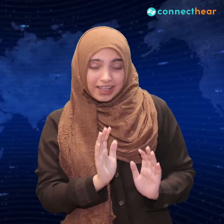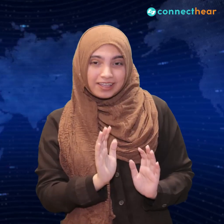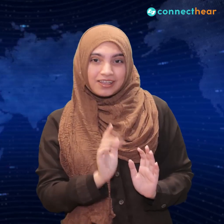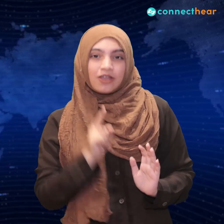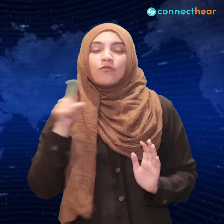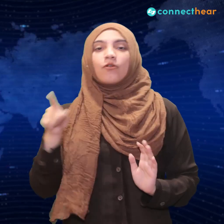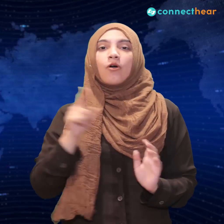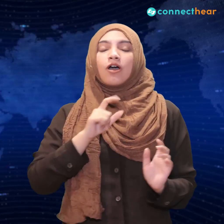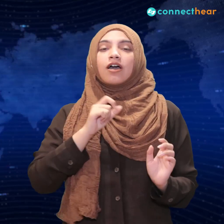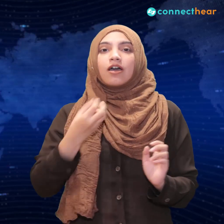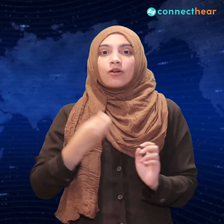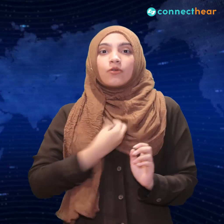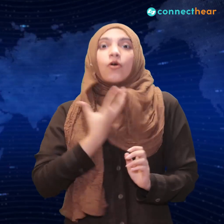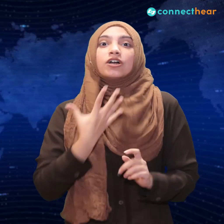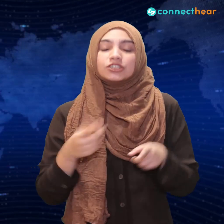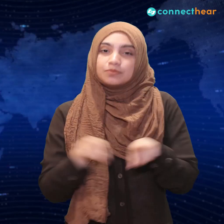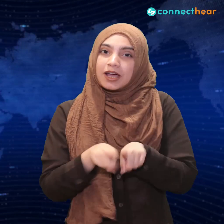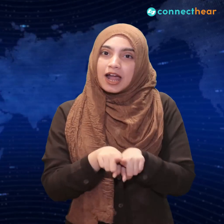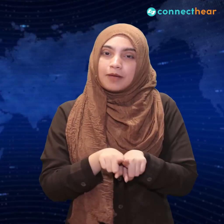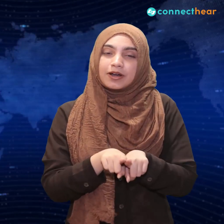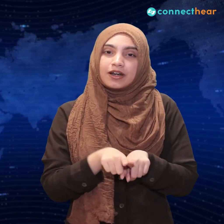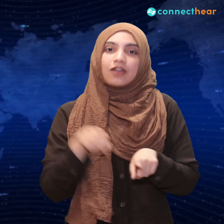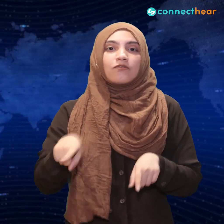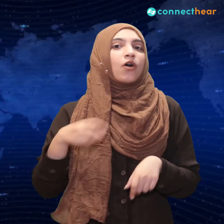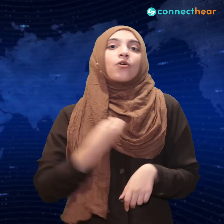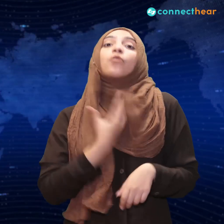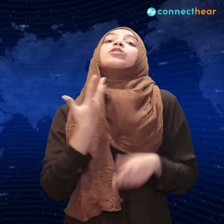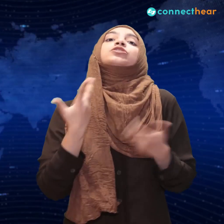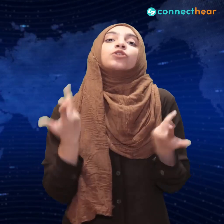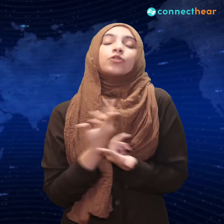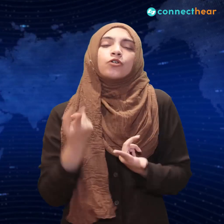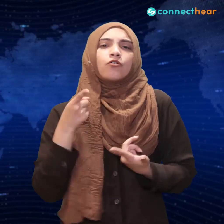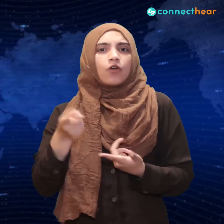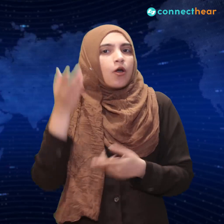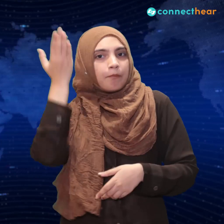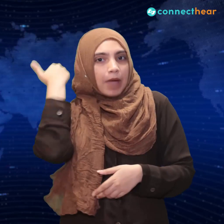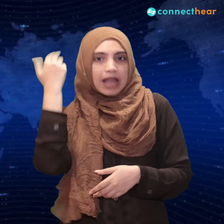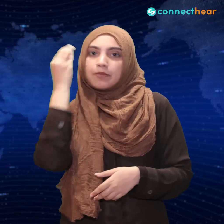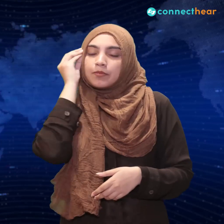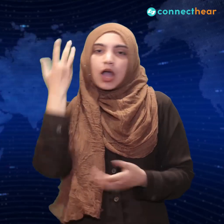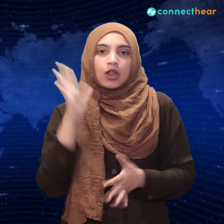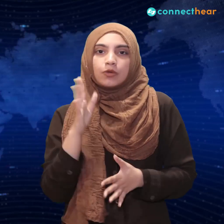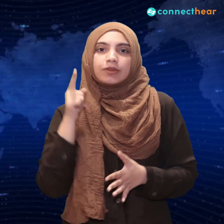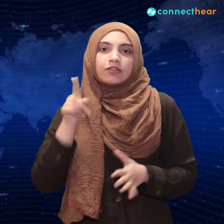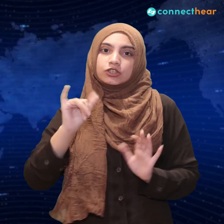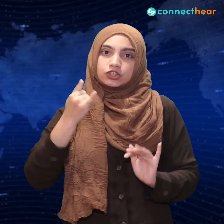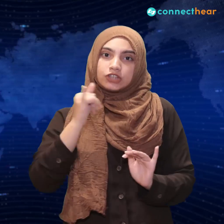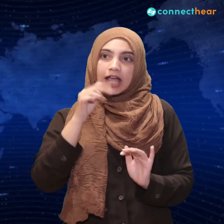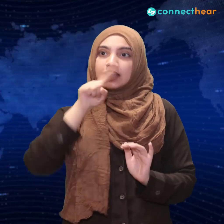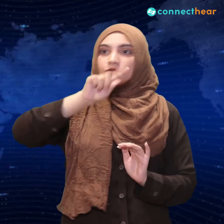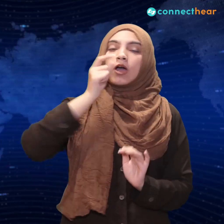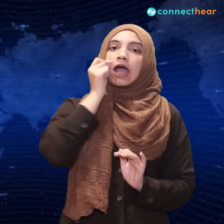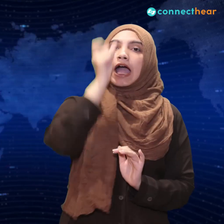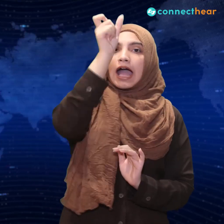Now, the reason I think he is expressing so much joy here is because he didn't know if the protagonist was going to join back the game.